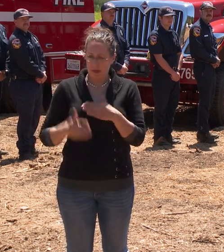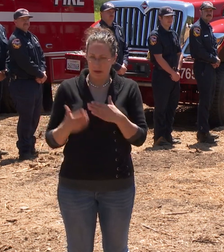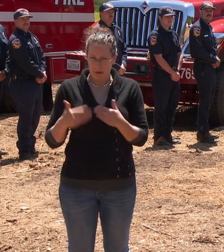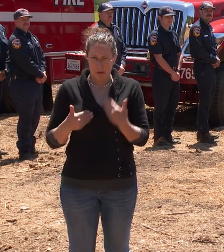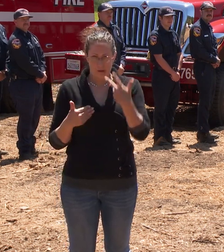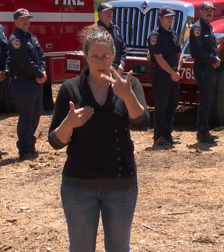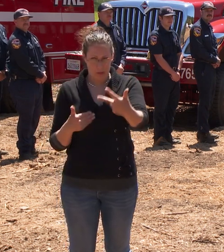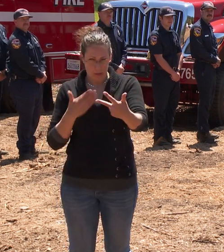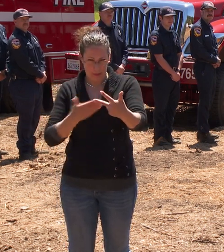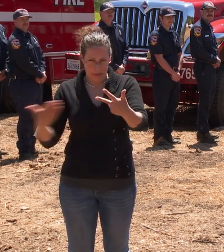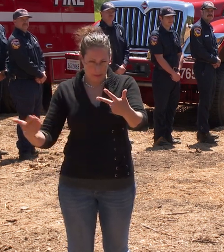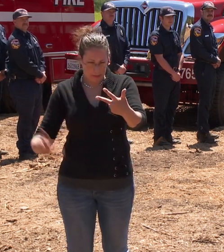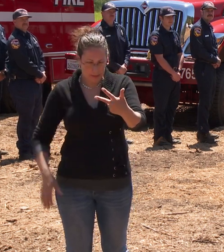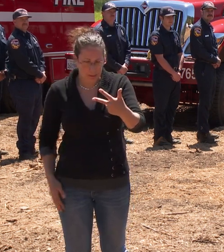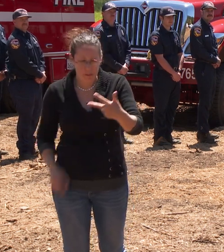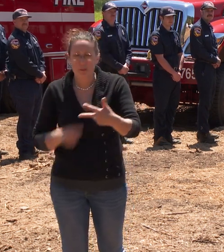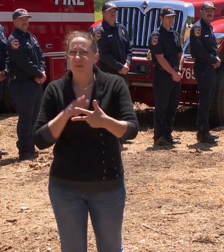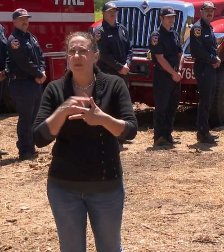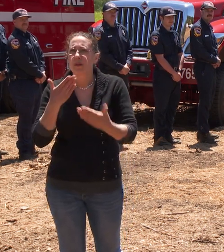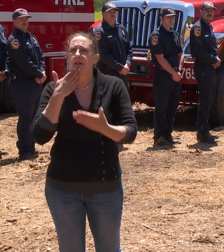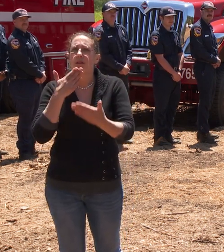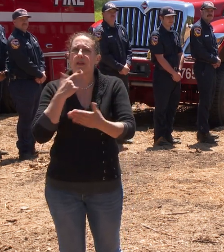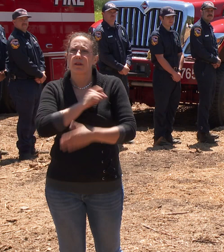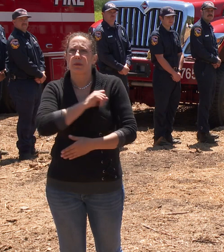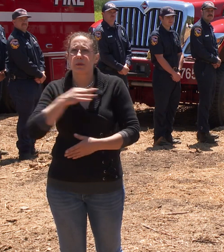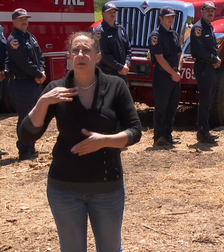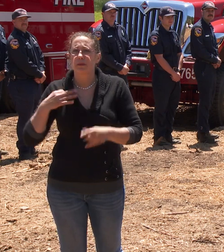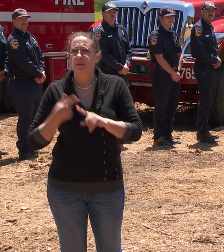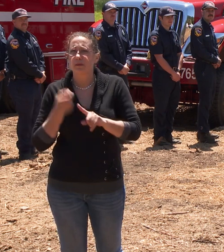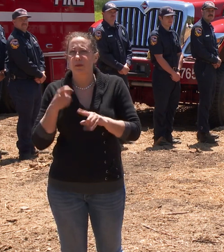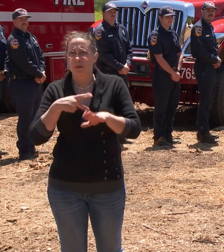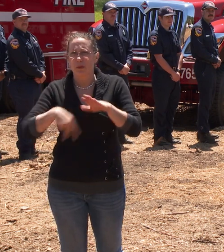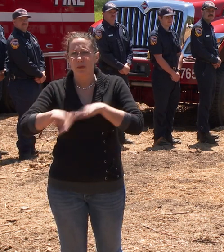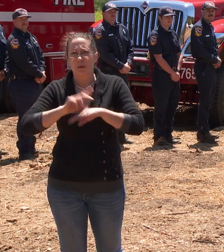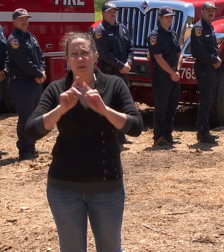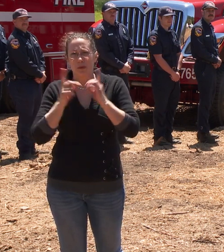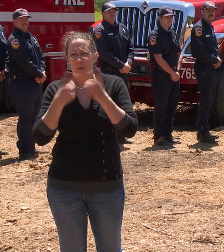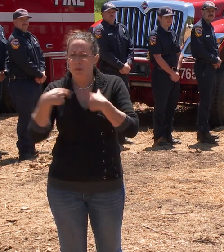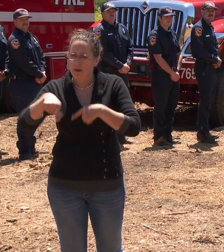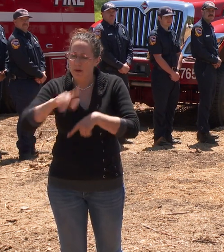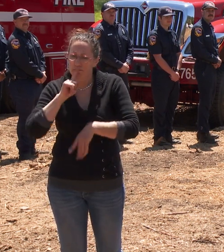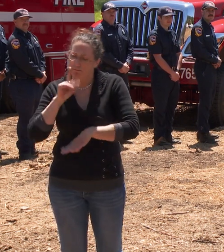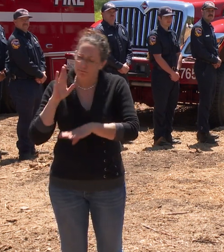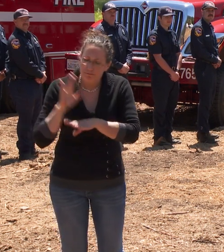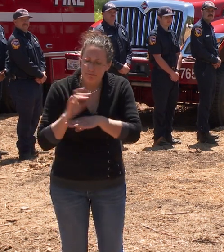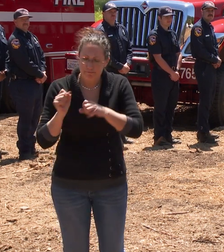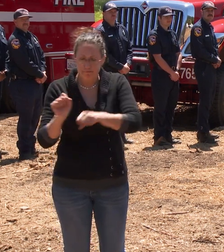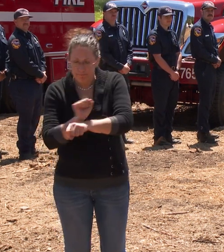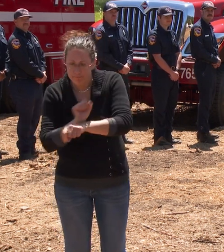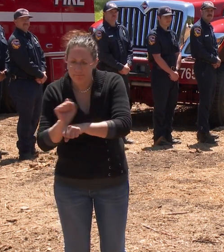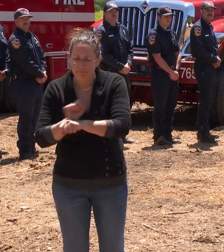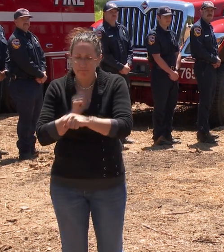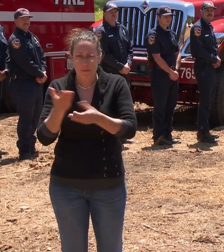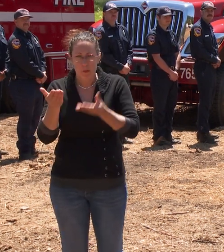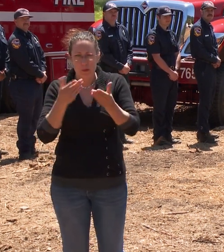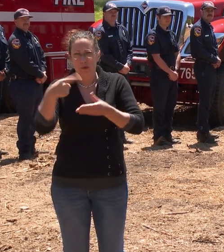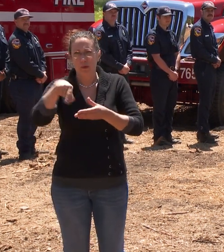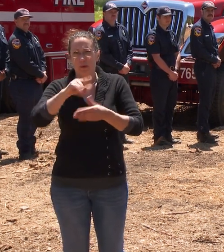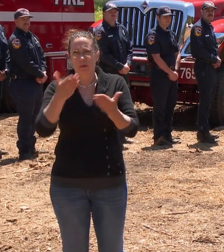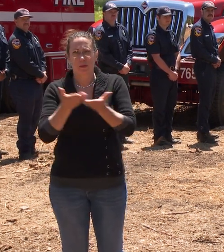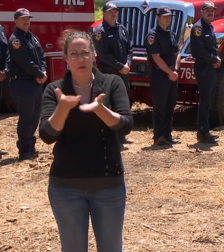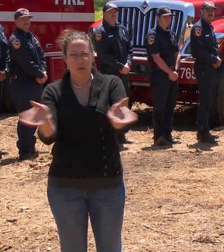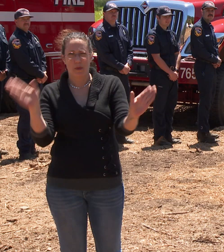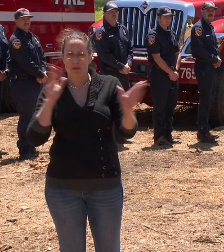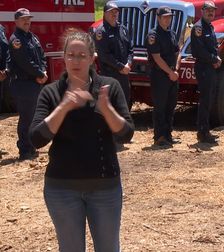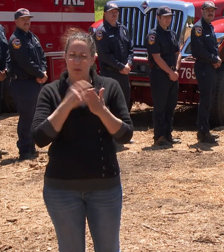thanks. First, I'd like to thank the staff from the Parks Department. Without their tireless commitment to our parks and serving the public, these